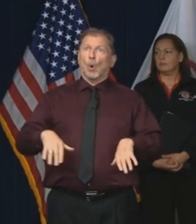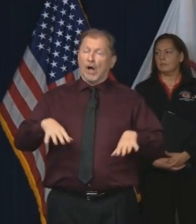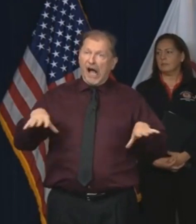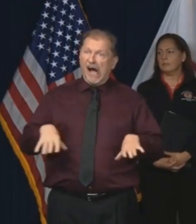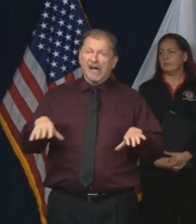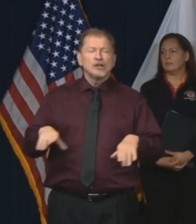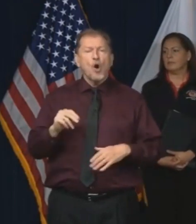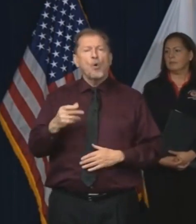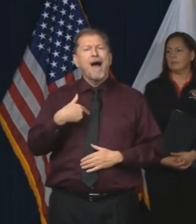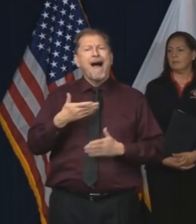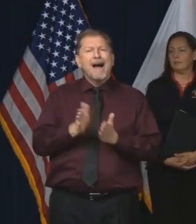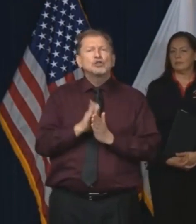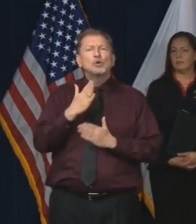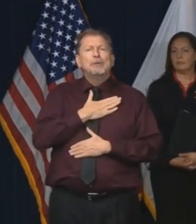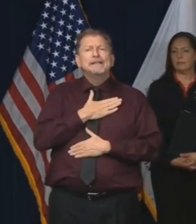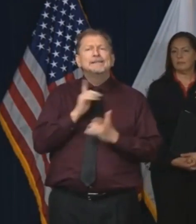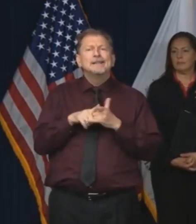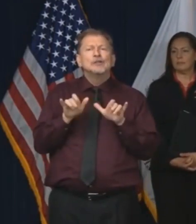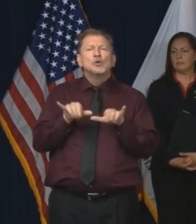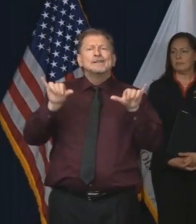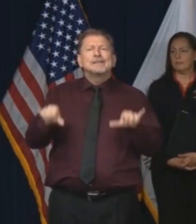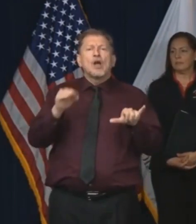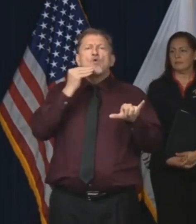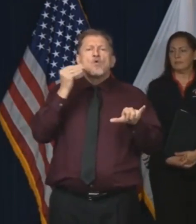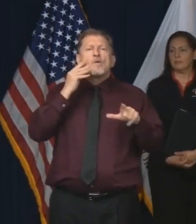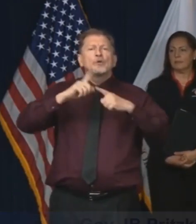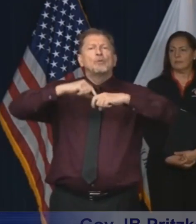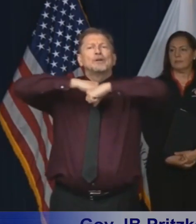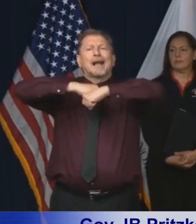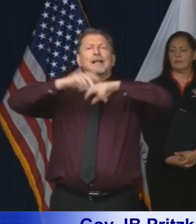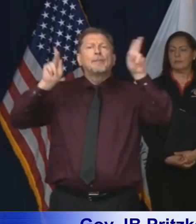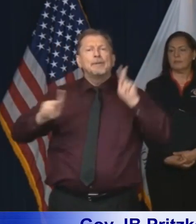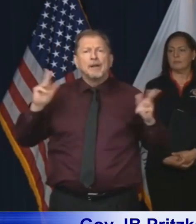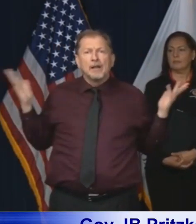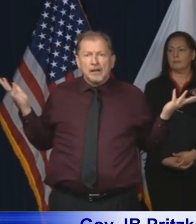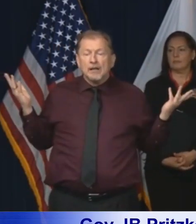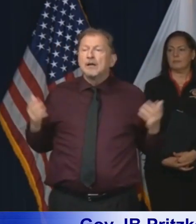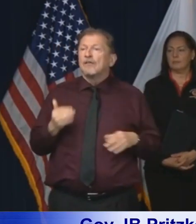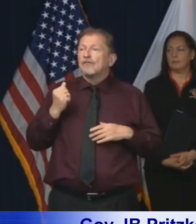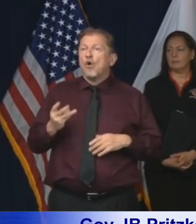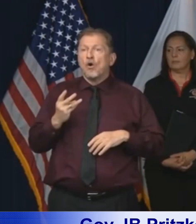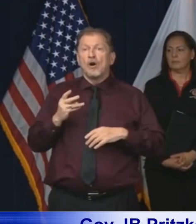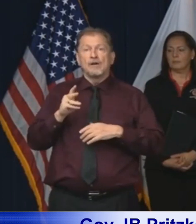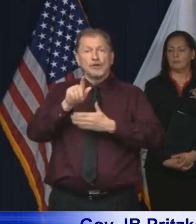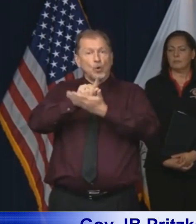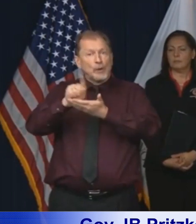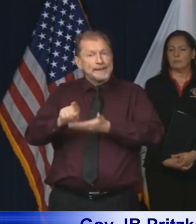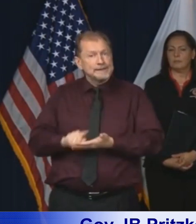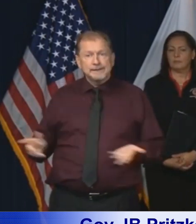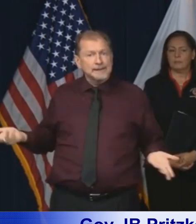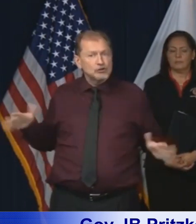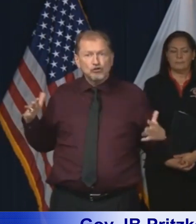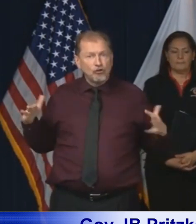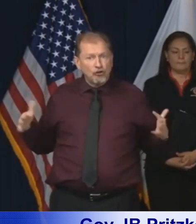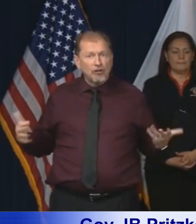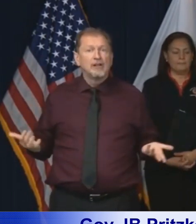moment, we're asking you to stay at home to protect people for some number of weeks now. And